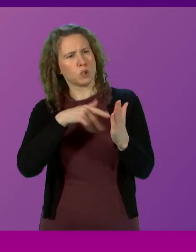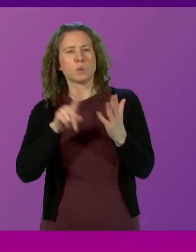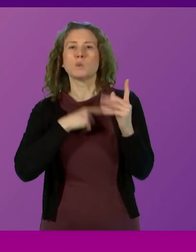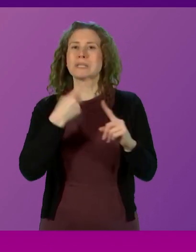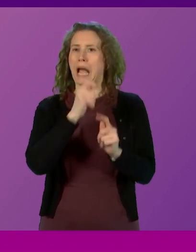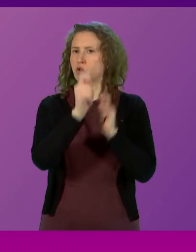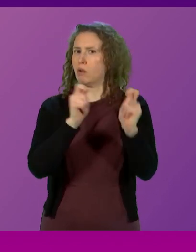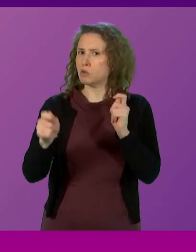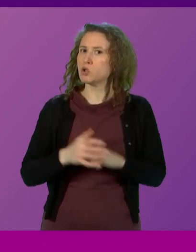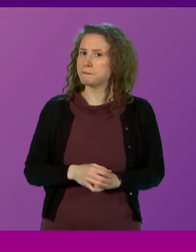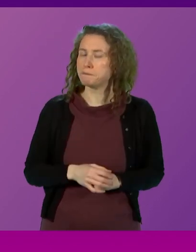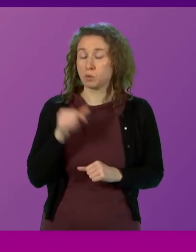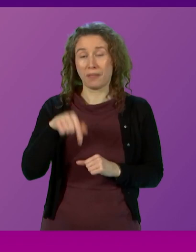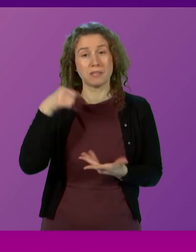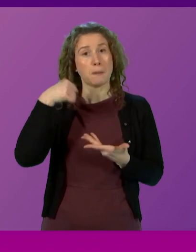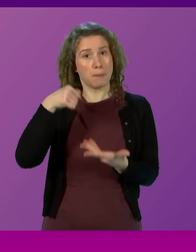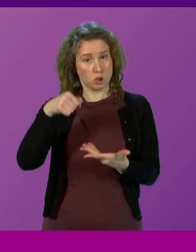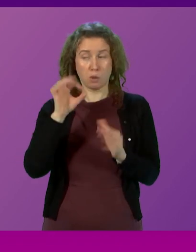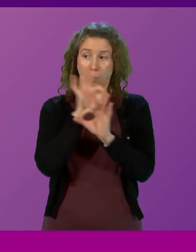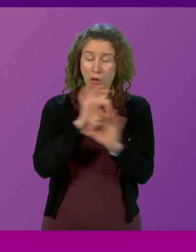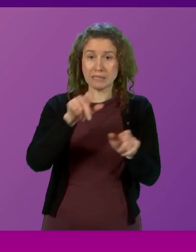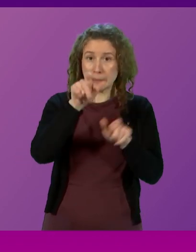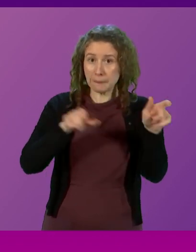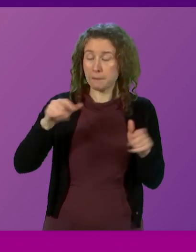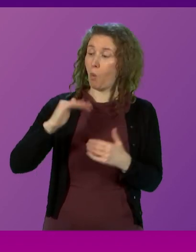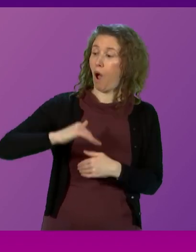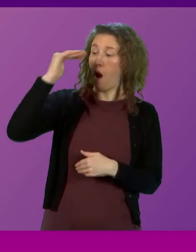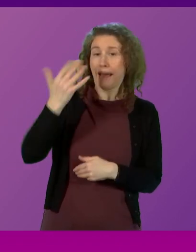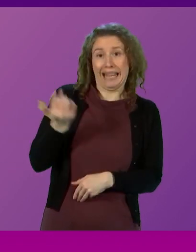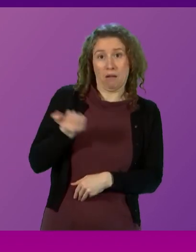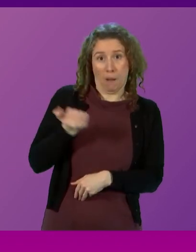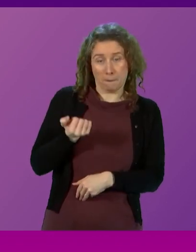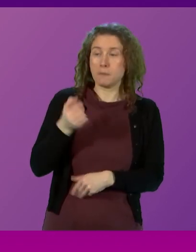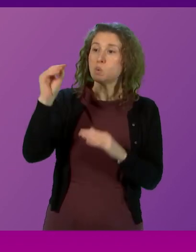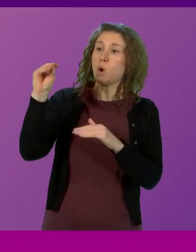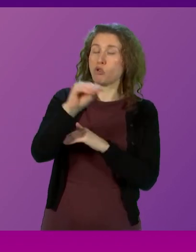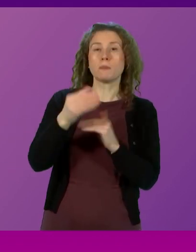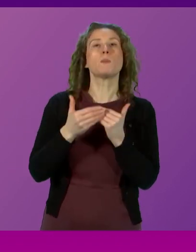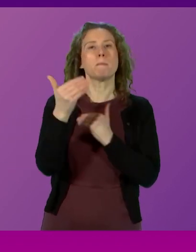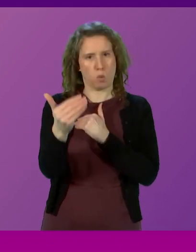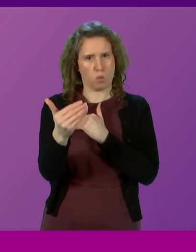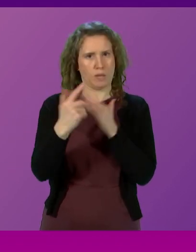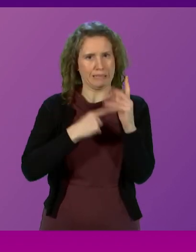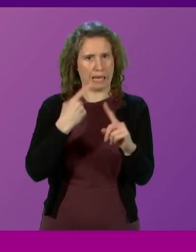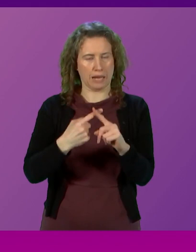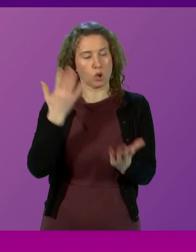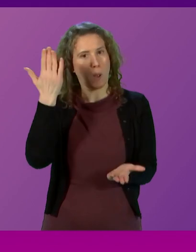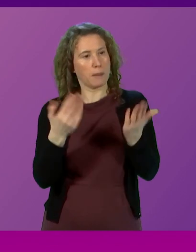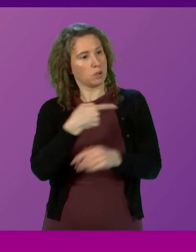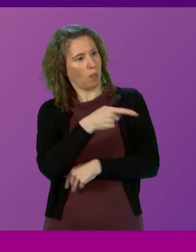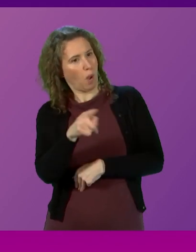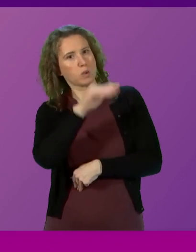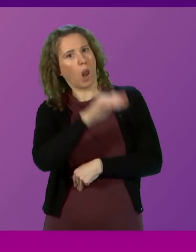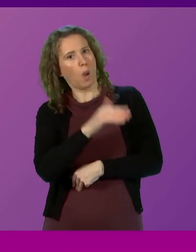In this budget, we are asking people on higher incomes to contribute more in taxation than those on